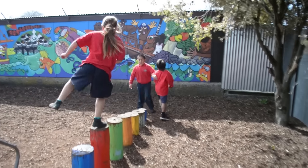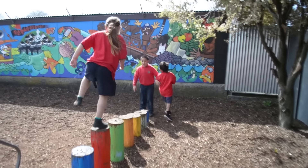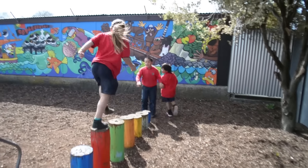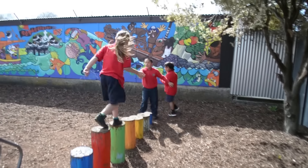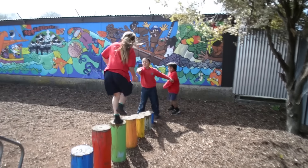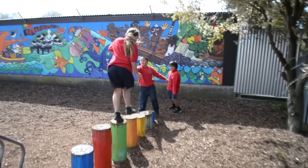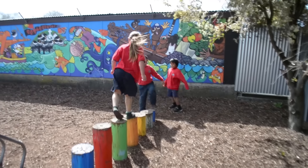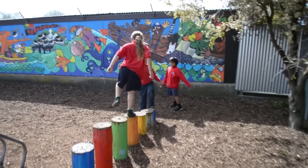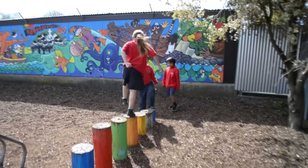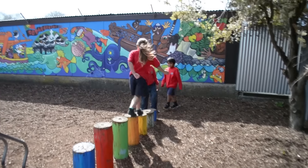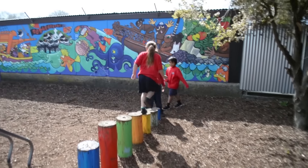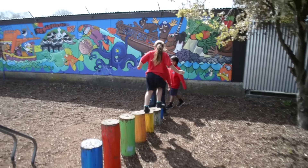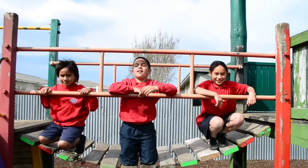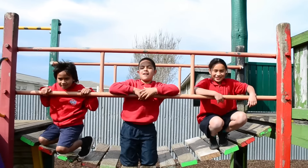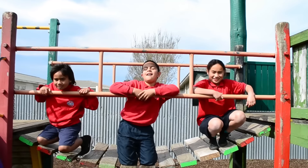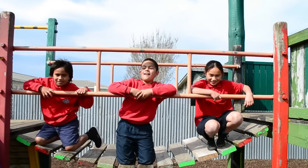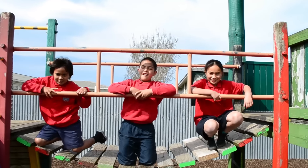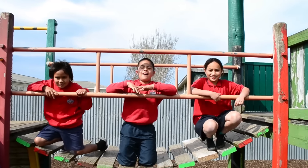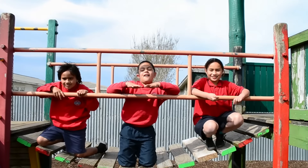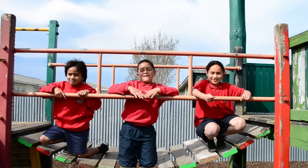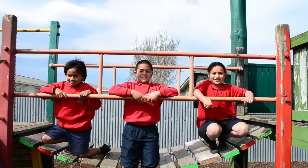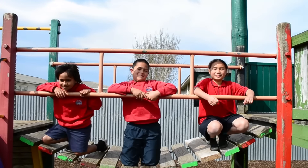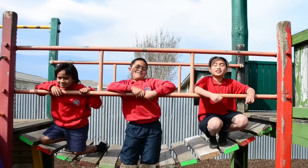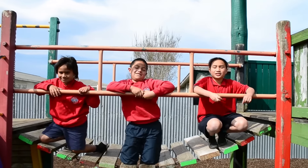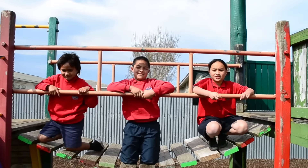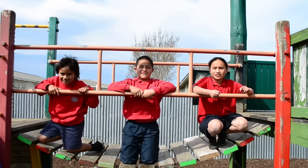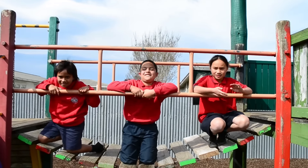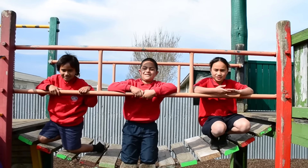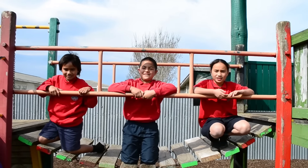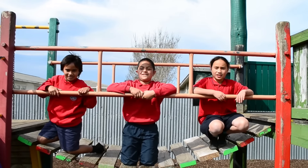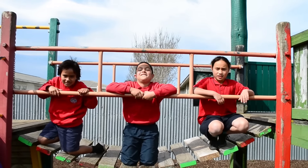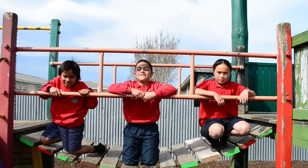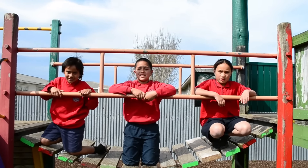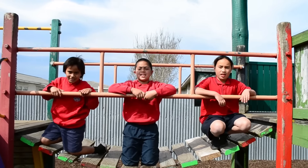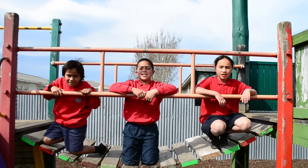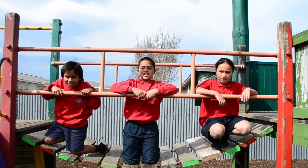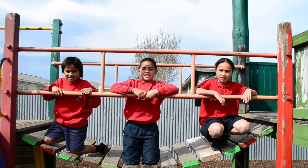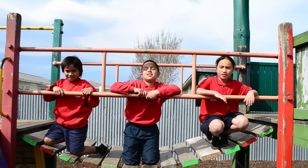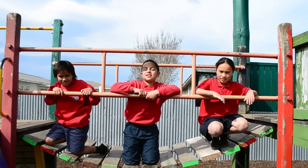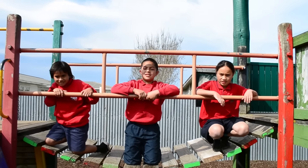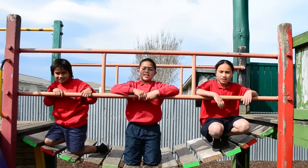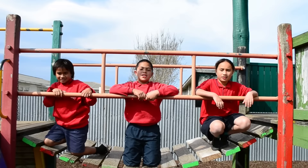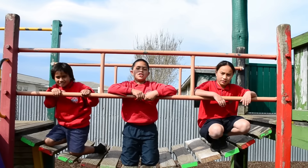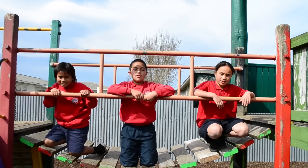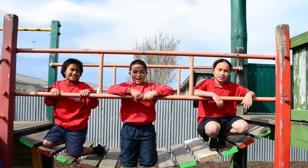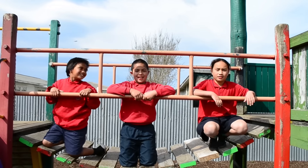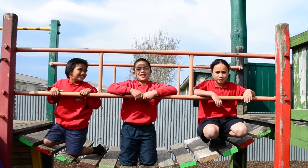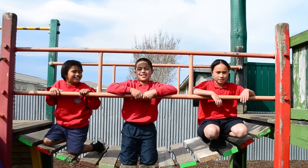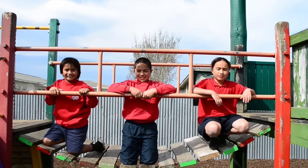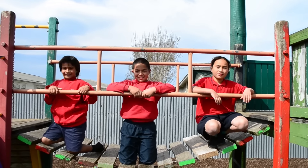Easy Take your time You and me together Any kind of weather We'll be